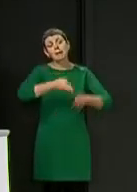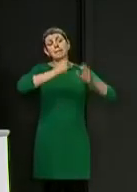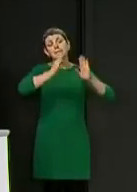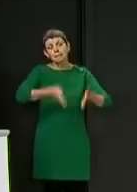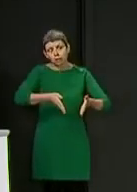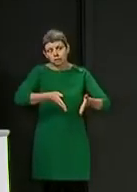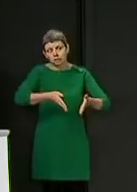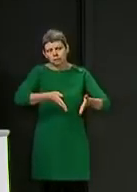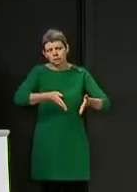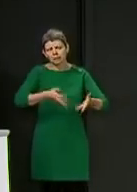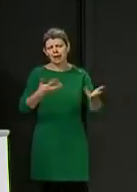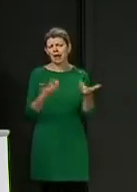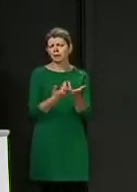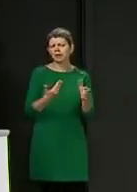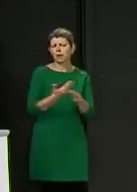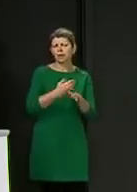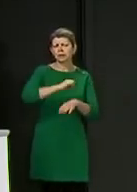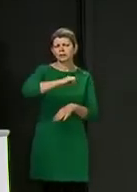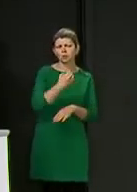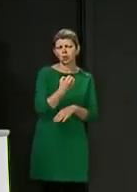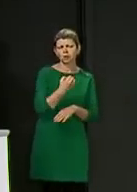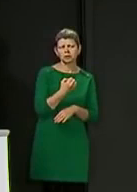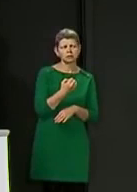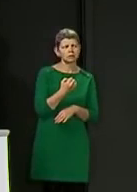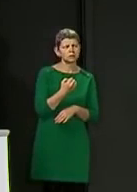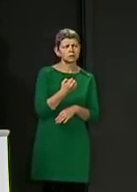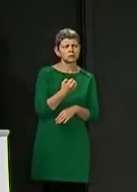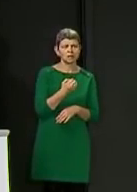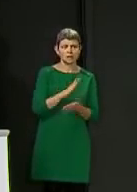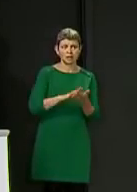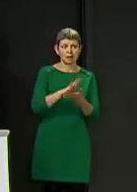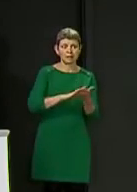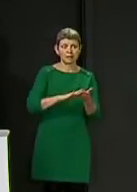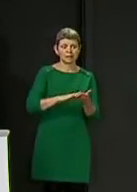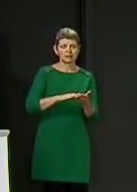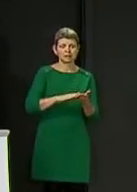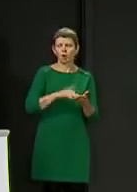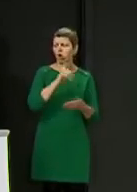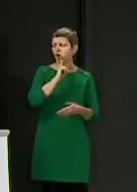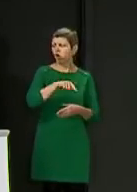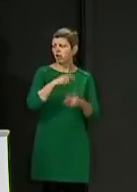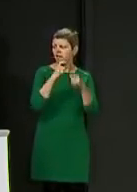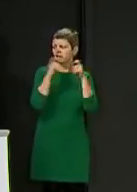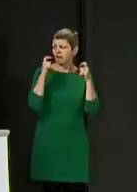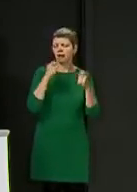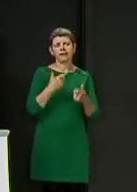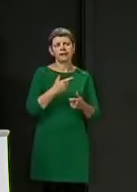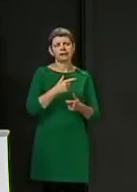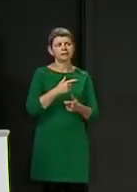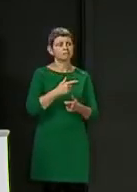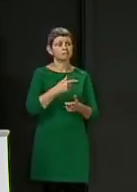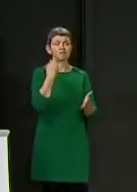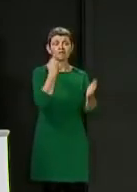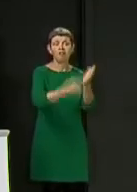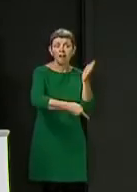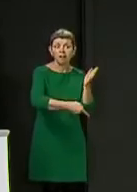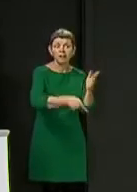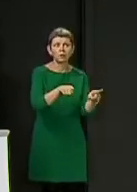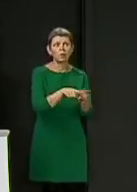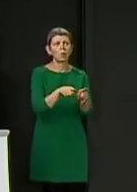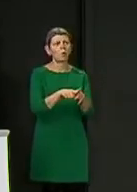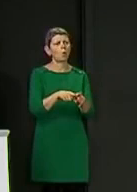that likely to work in Scotland? Would this see people fined for not wearing them or refused entry to shops and public transport